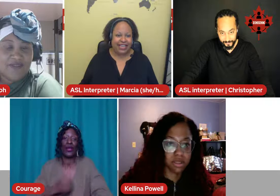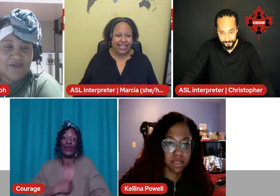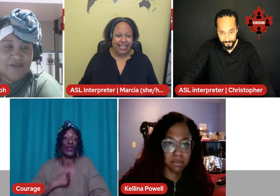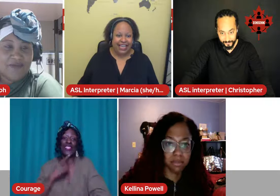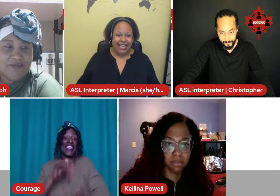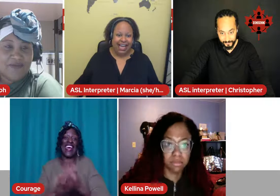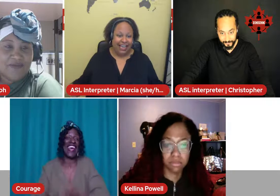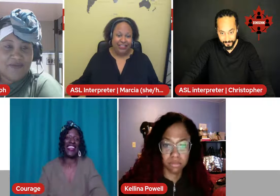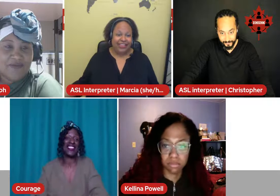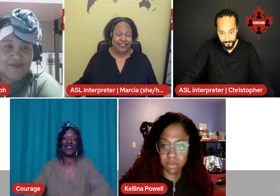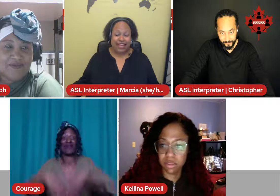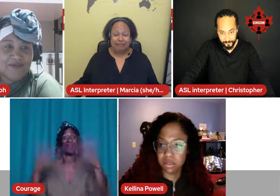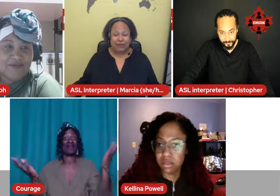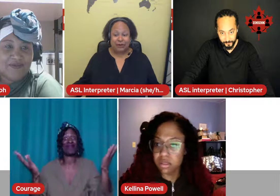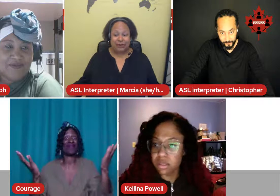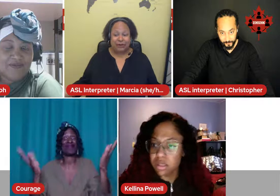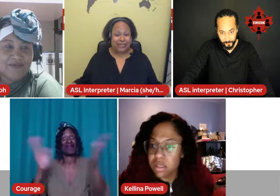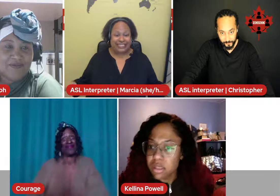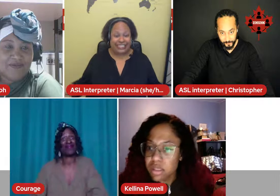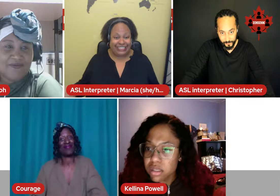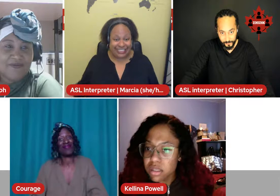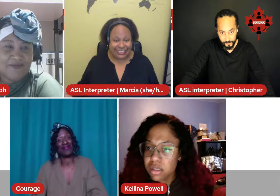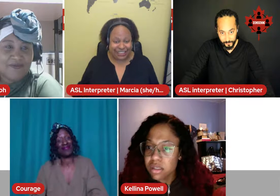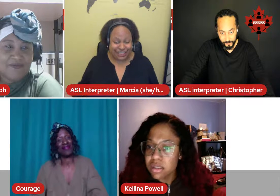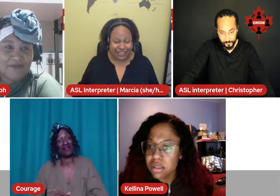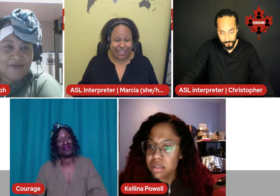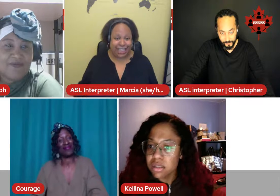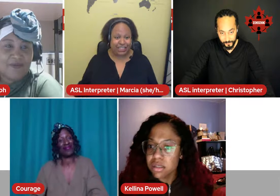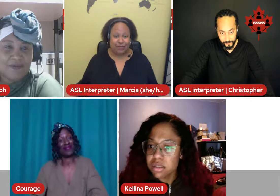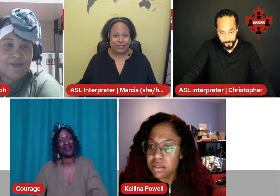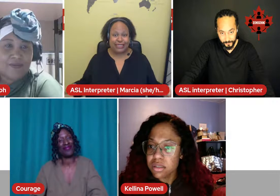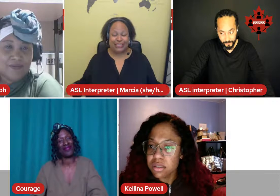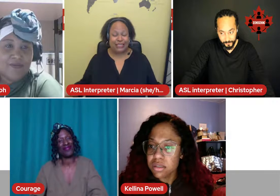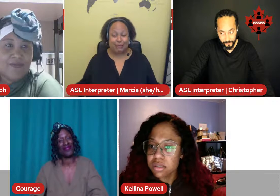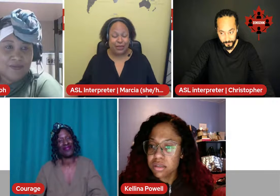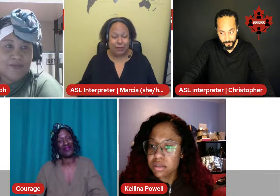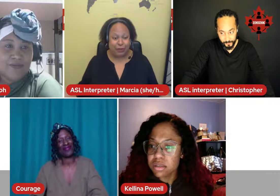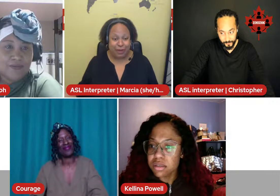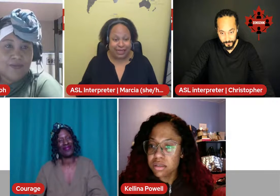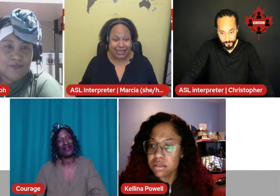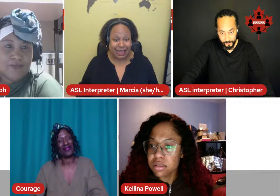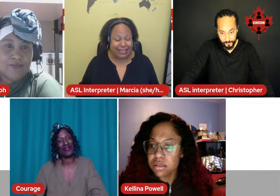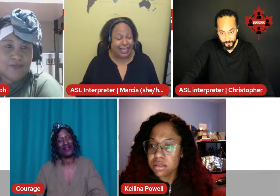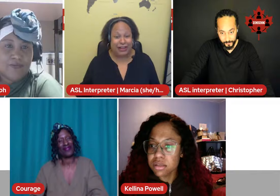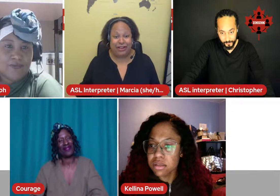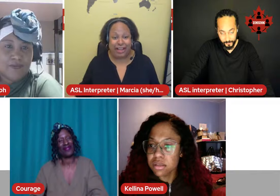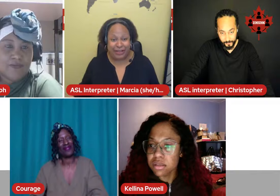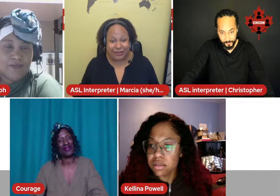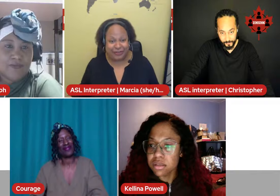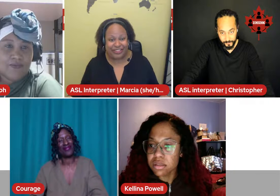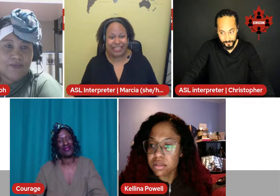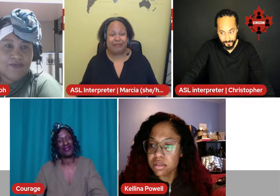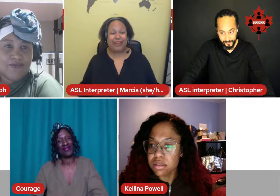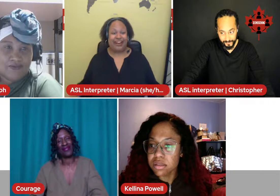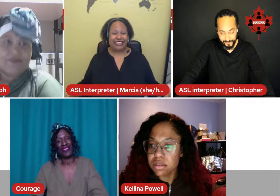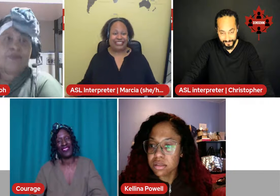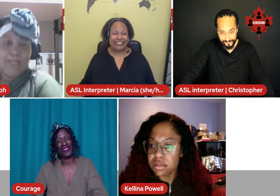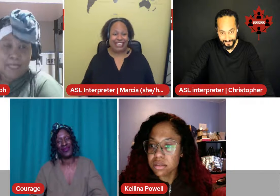If I think that people who are resistant to change and resistant to being open-minded, I think you're not a good person. I'll be honest and say